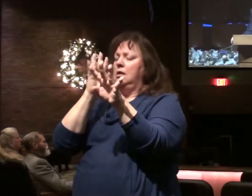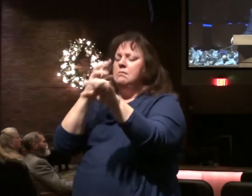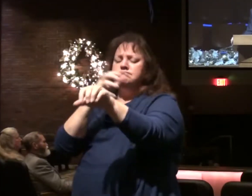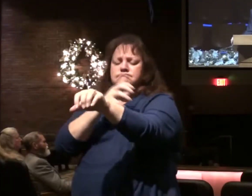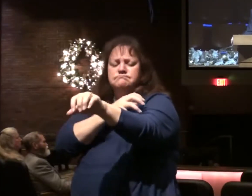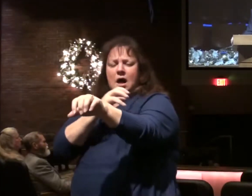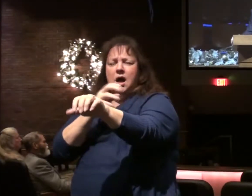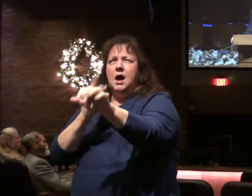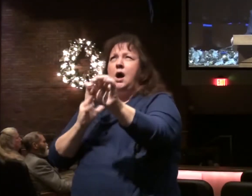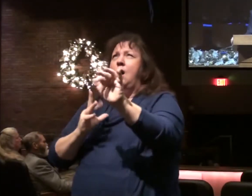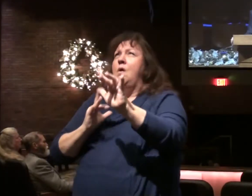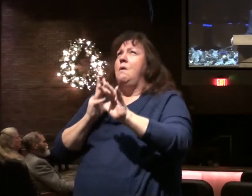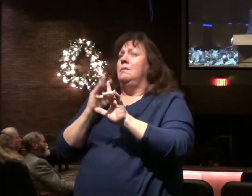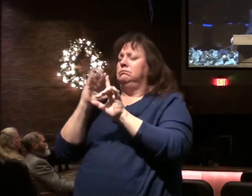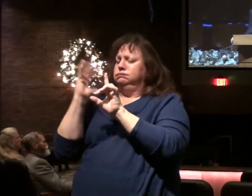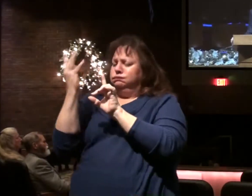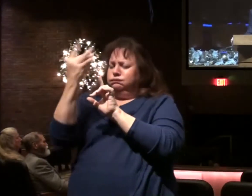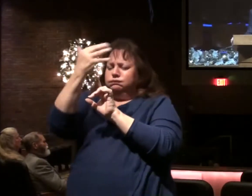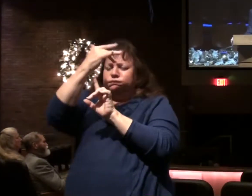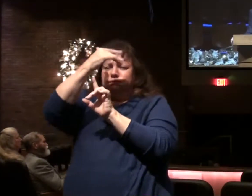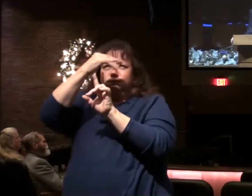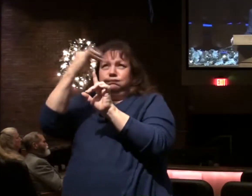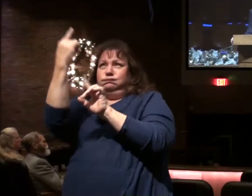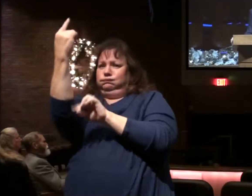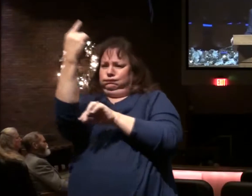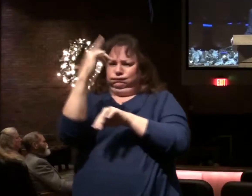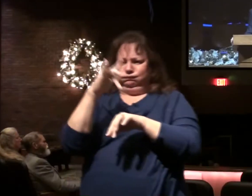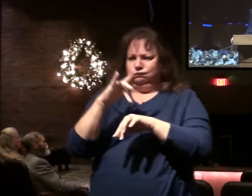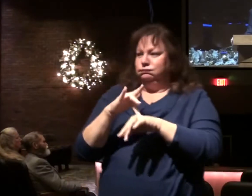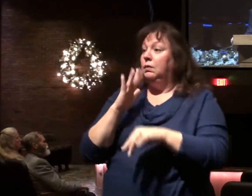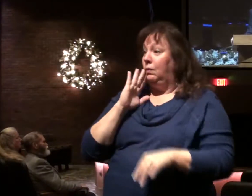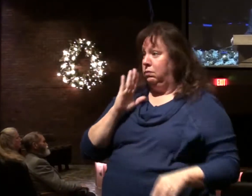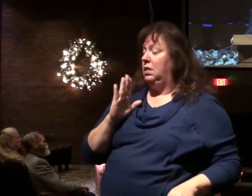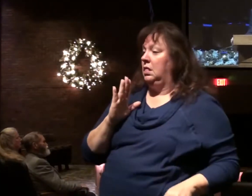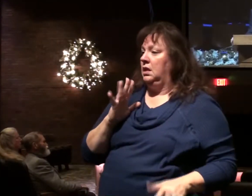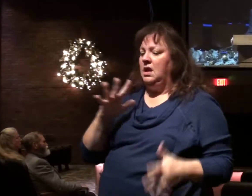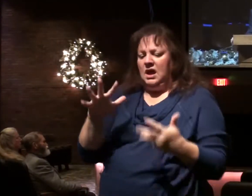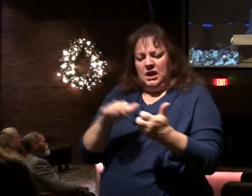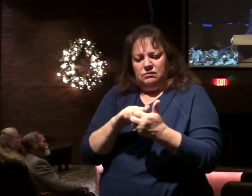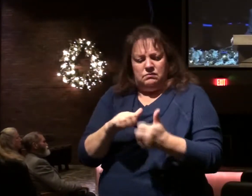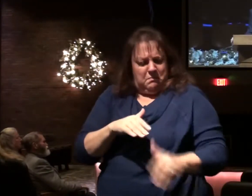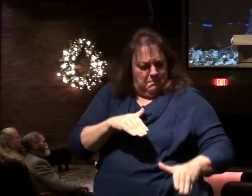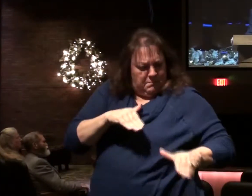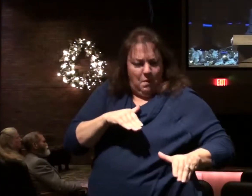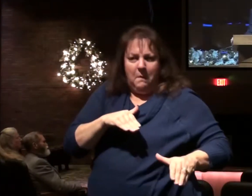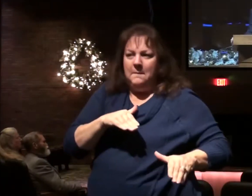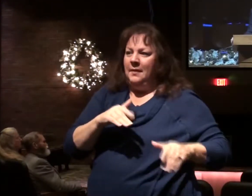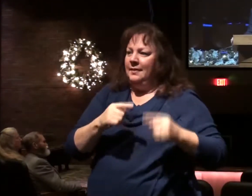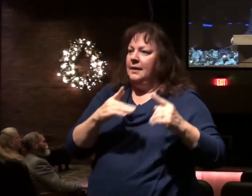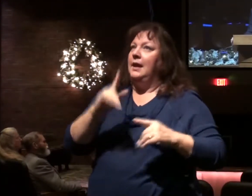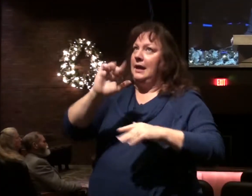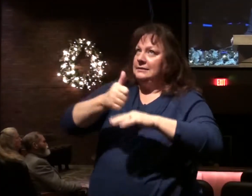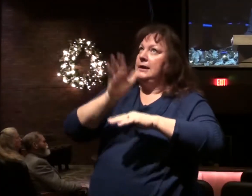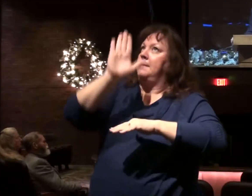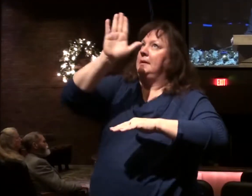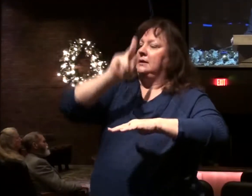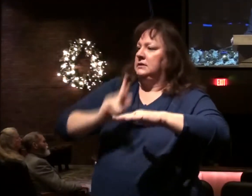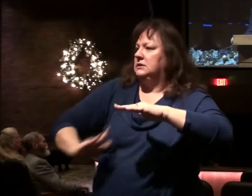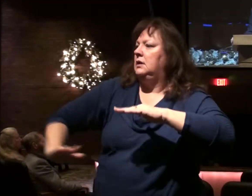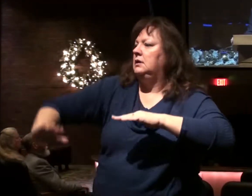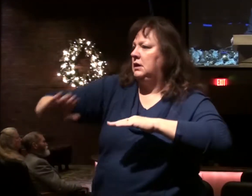power and great glory to destroy his enemies and set up a kingdom.